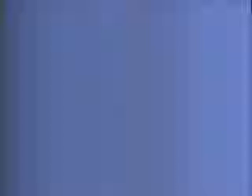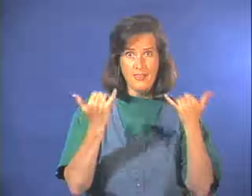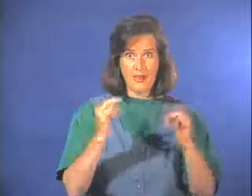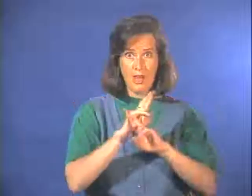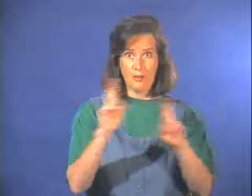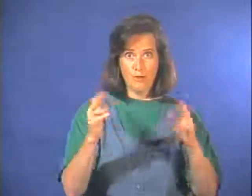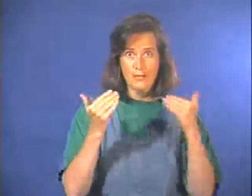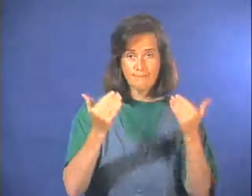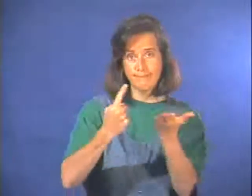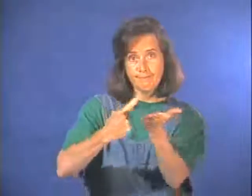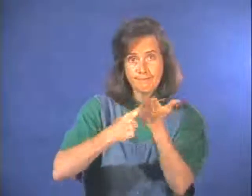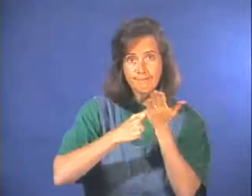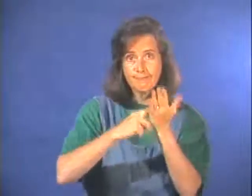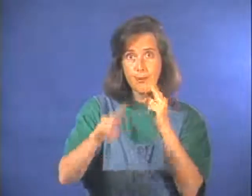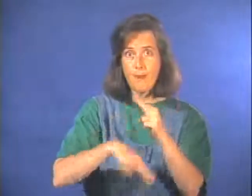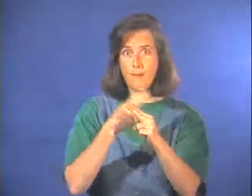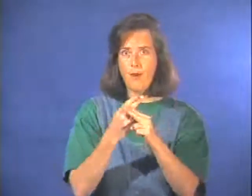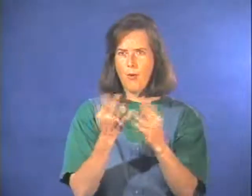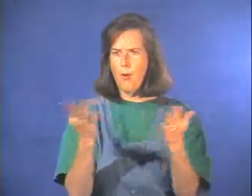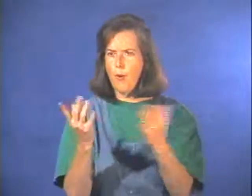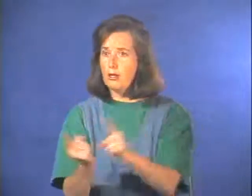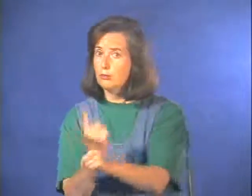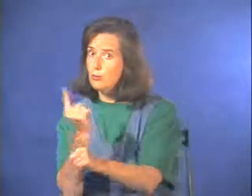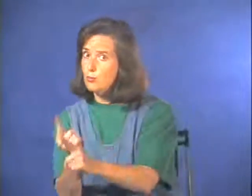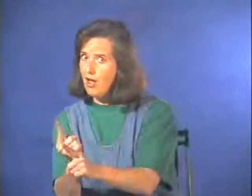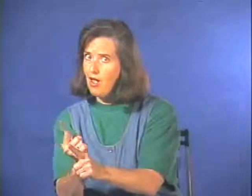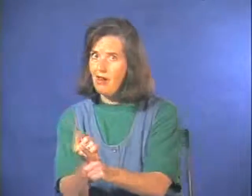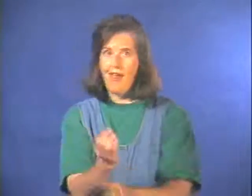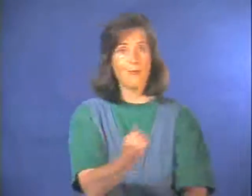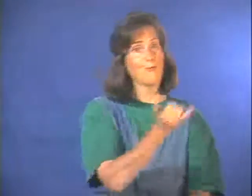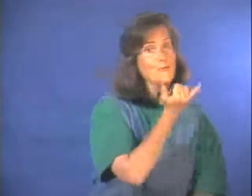Let's talk about right and wrong